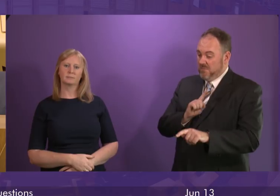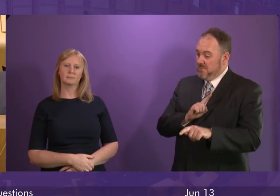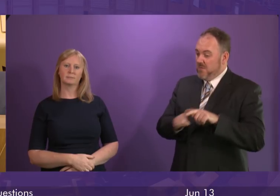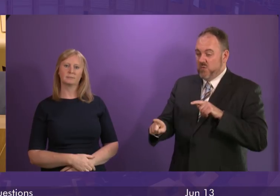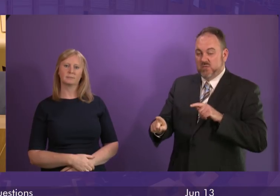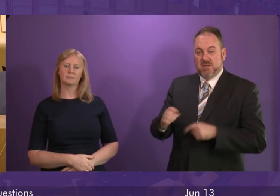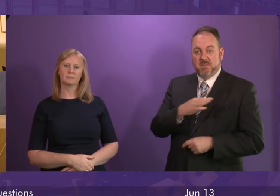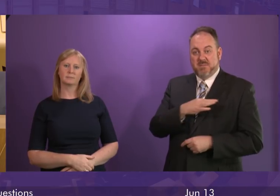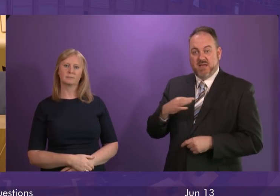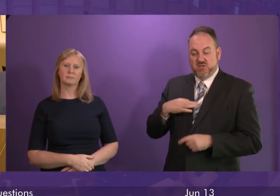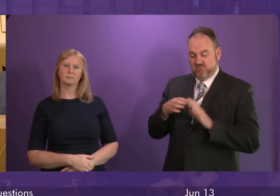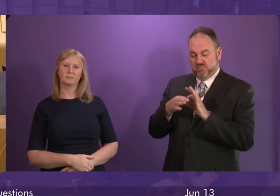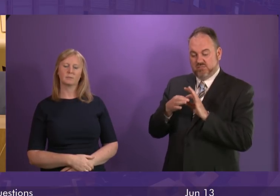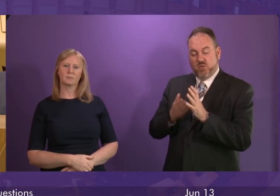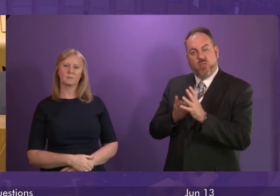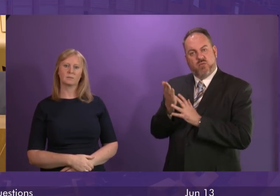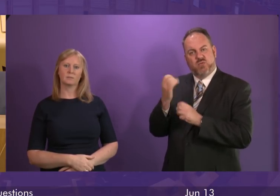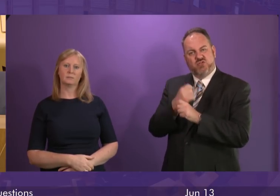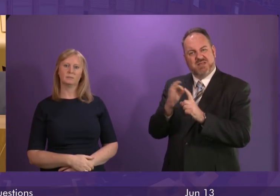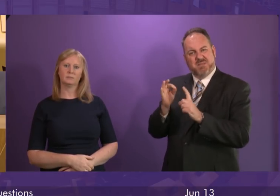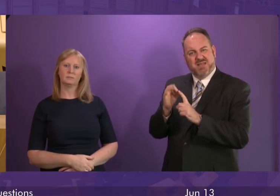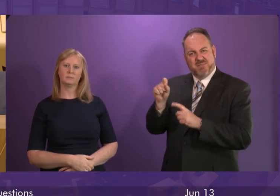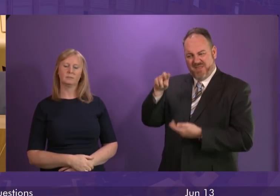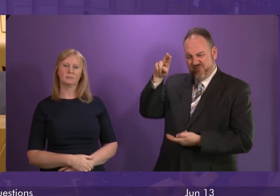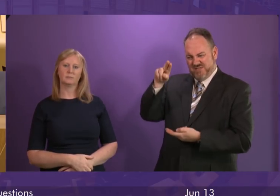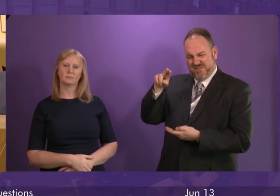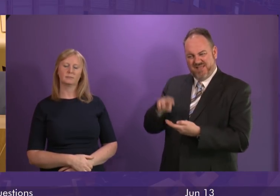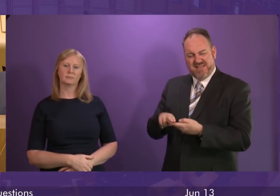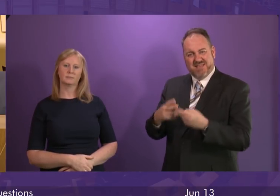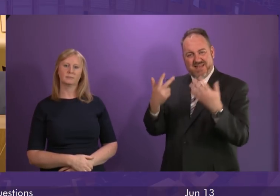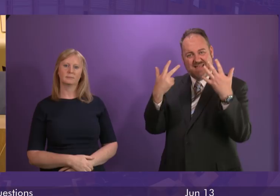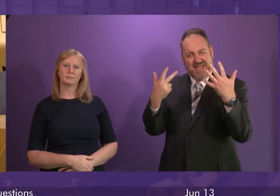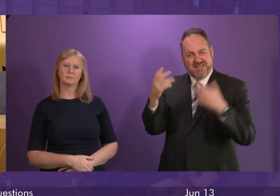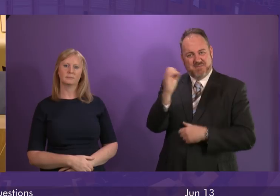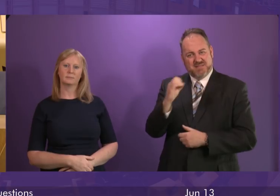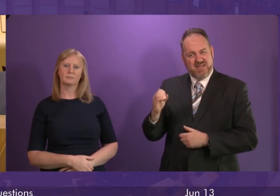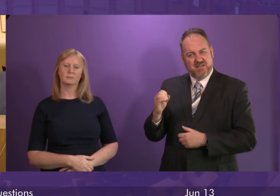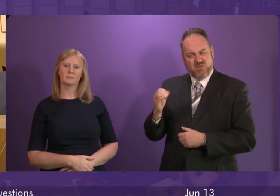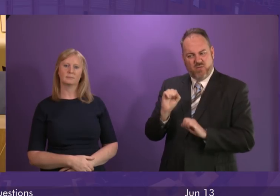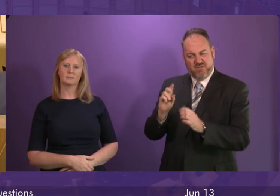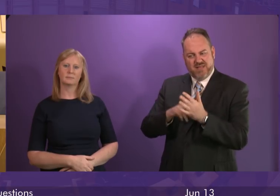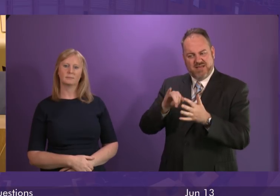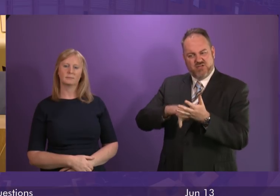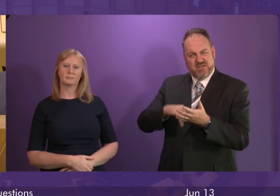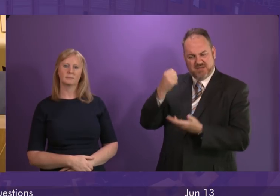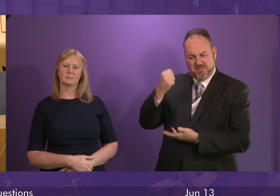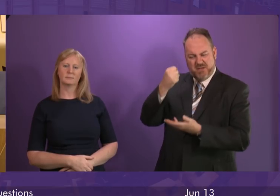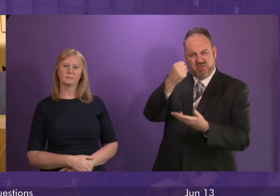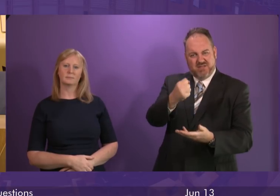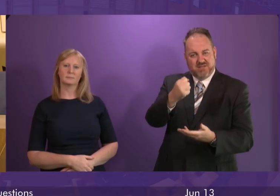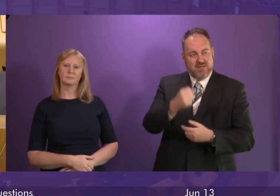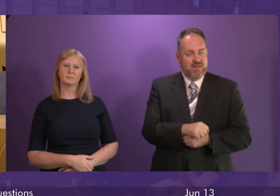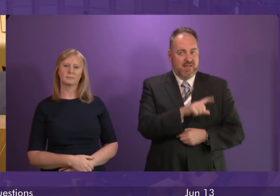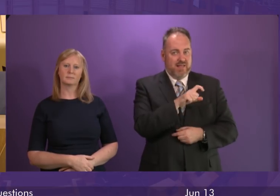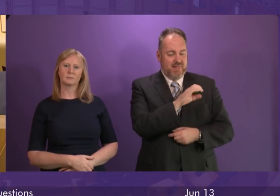contacts are made with our GPs, yet they receive less than 8% of the NHS budget. 11% may be going to